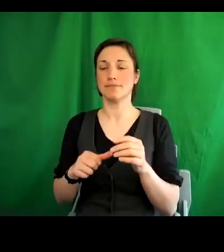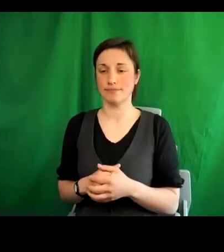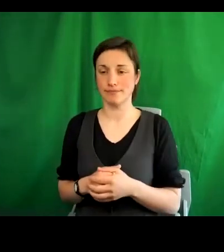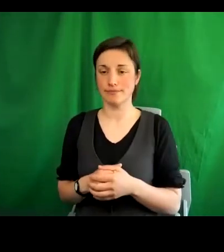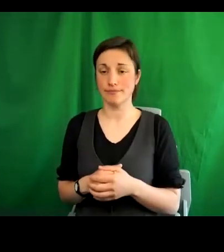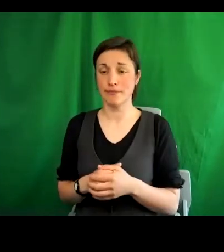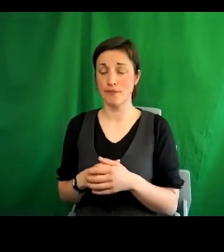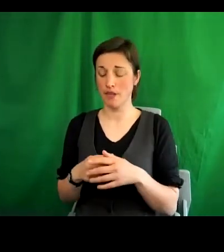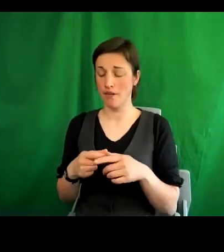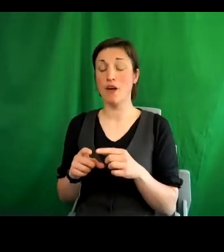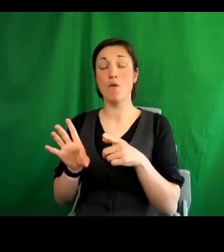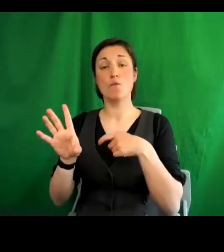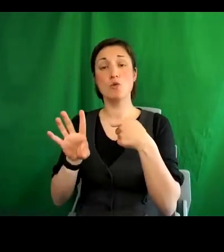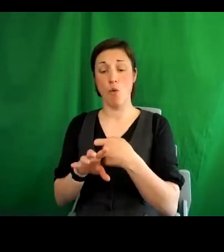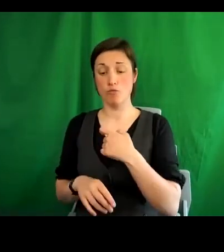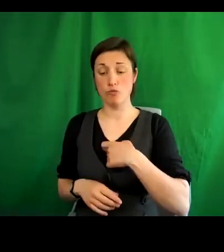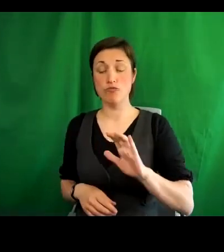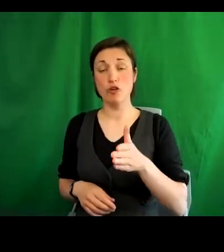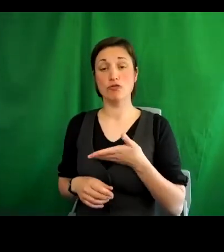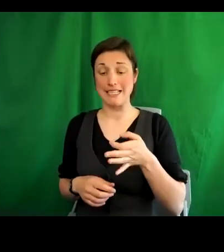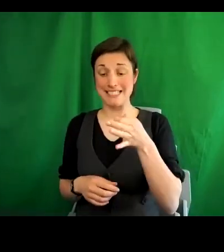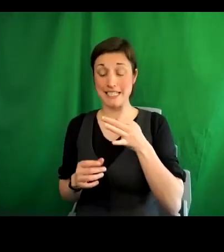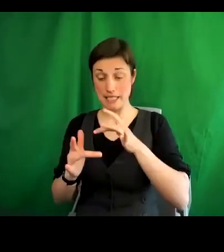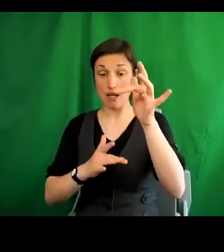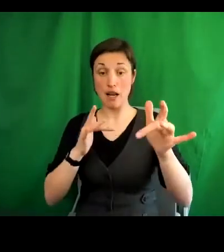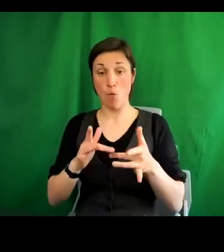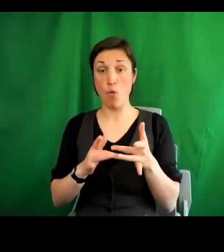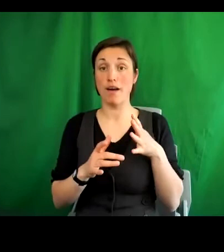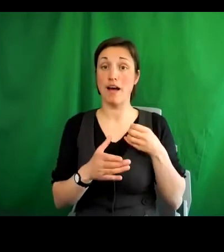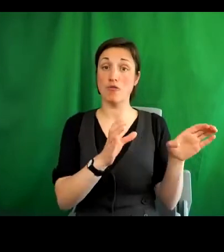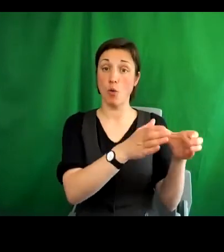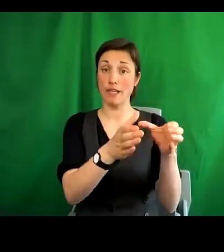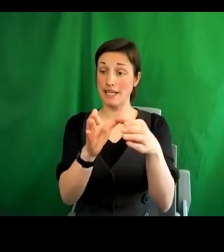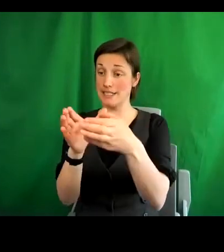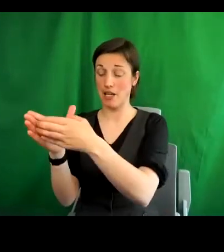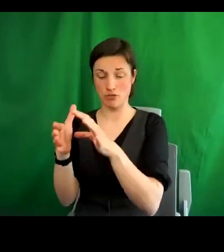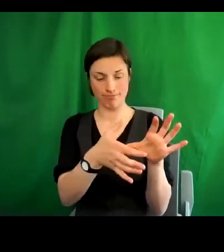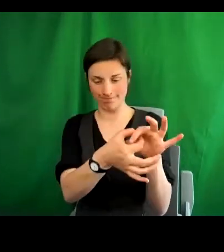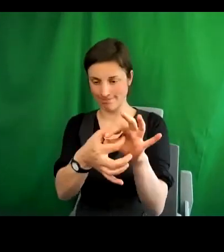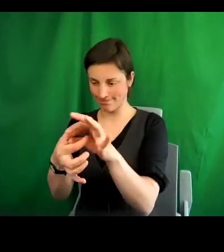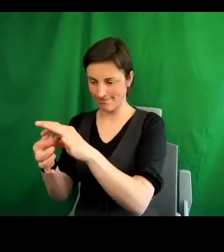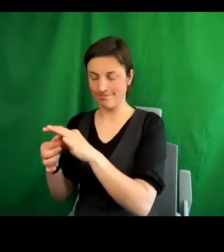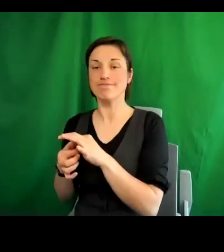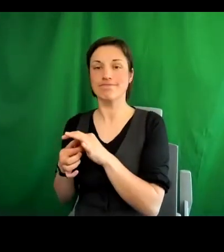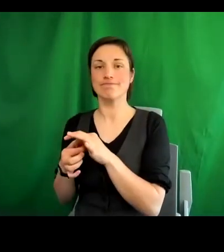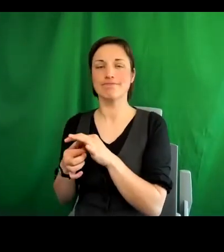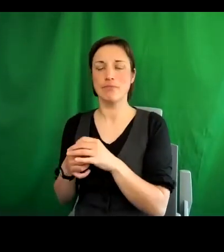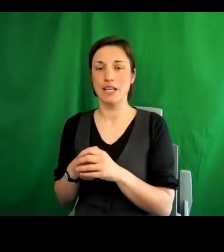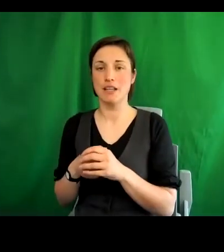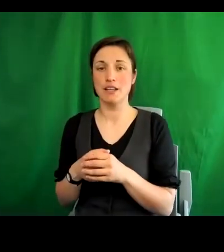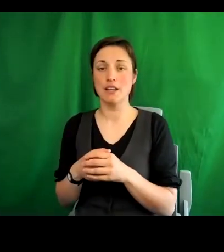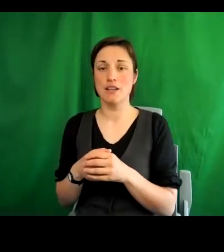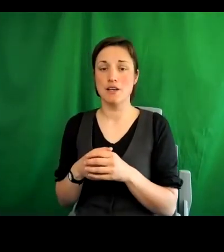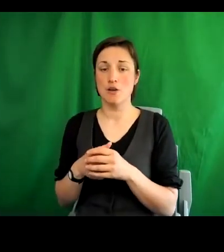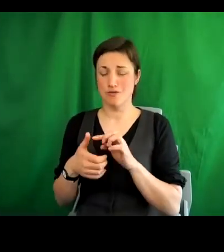Network brings together organisations predominantly from the civil society sector that represent those five